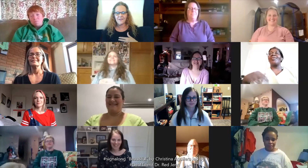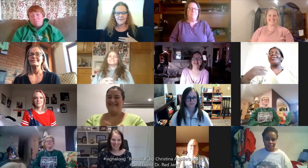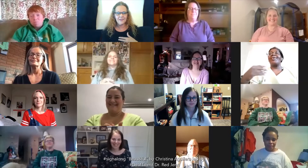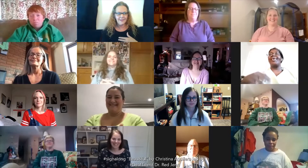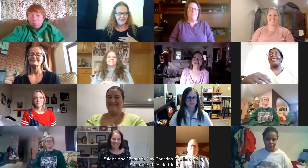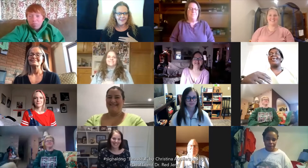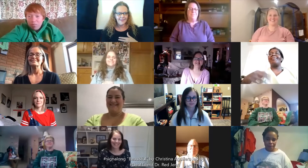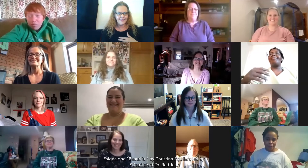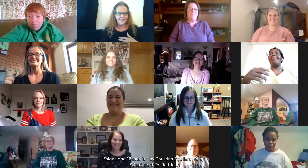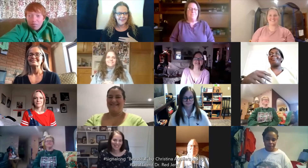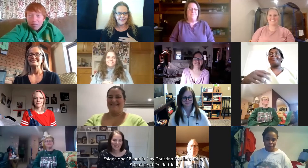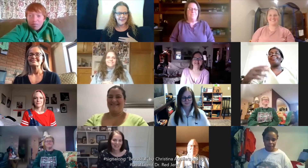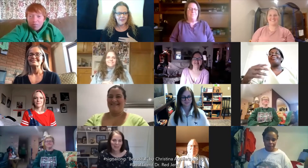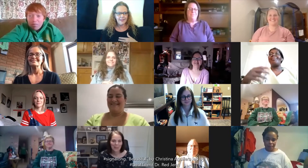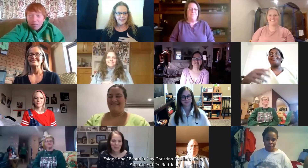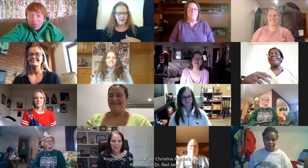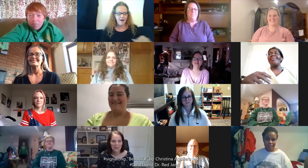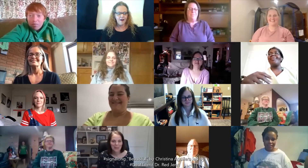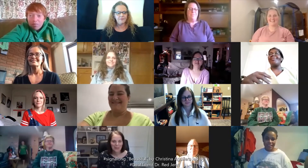wow let me get that off